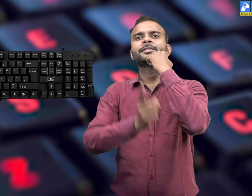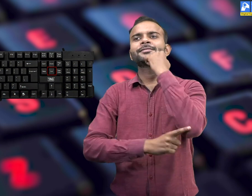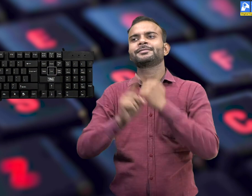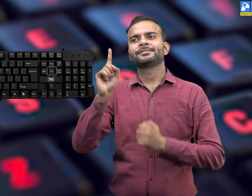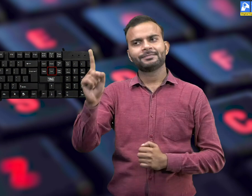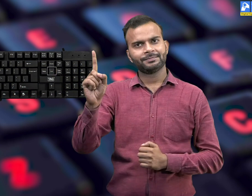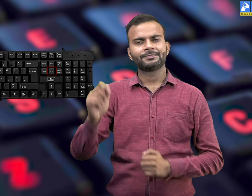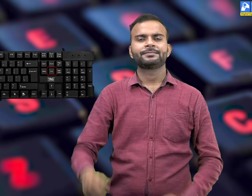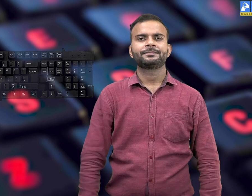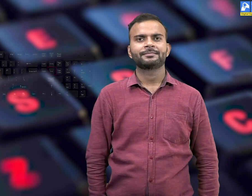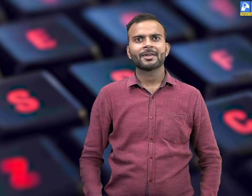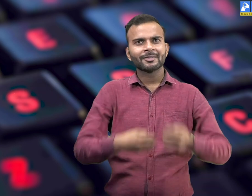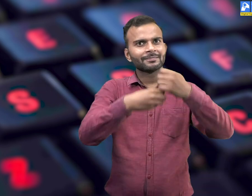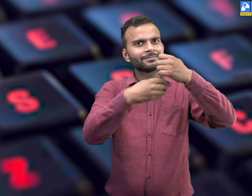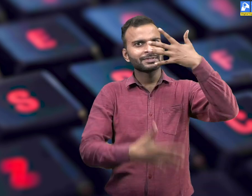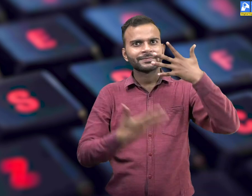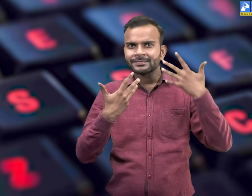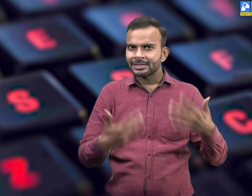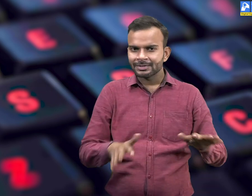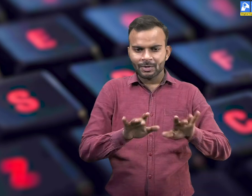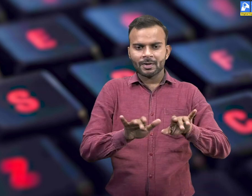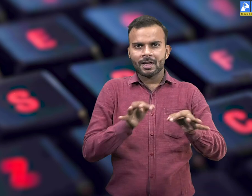line. These were the few navigation keys.